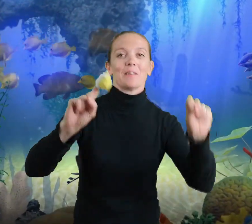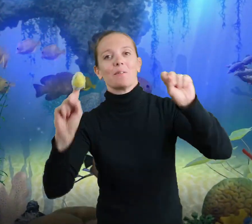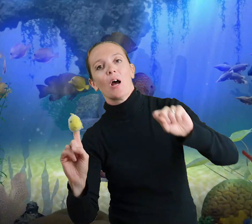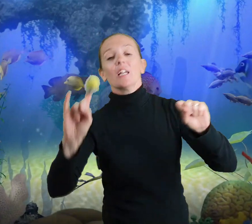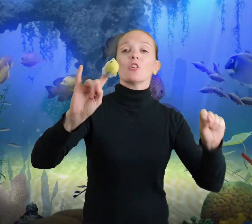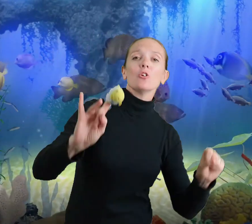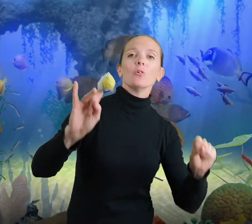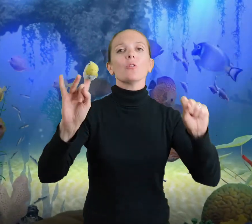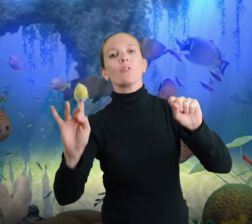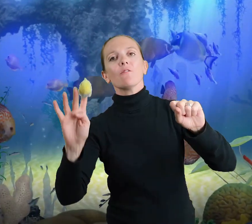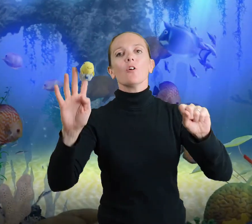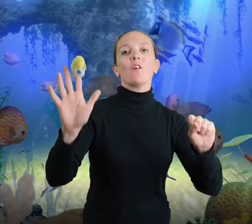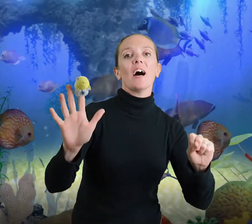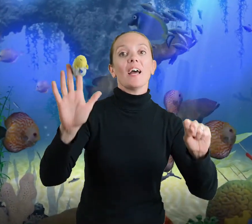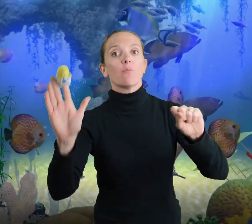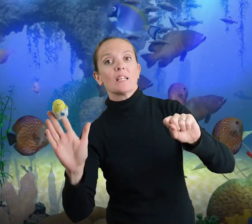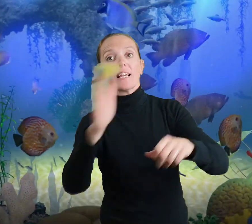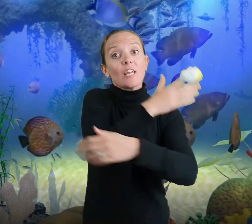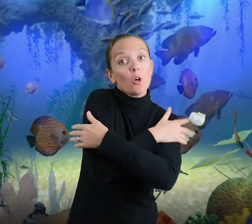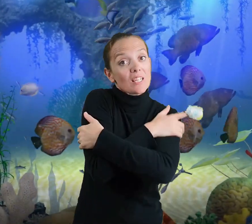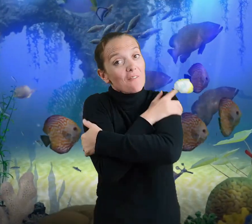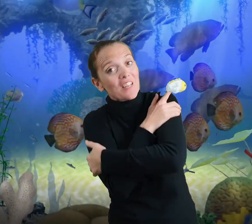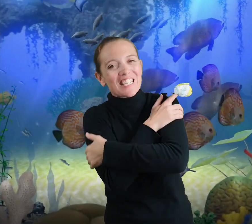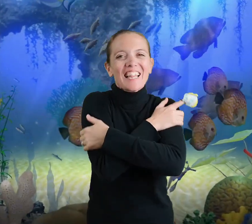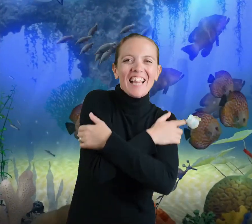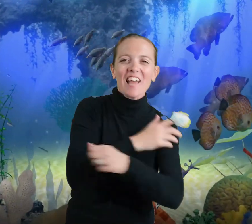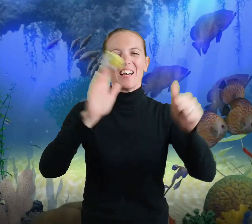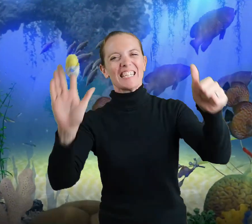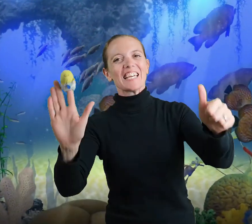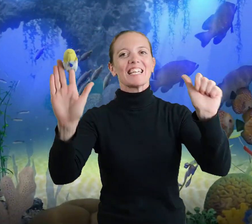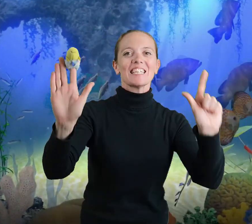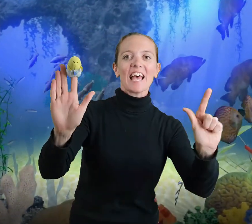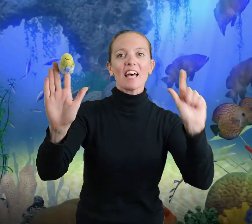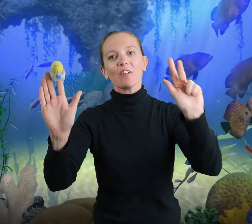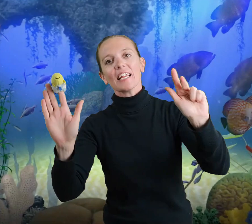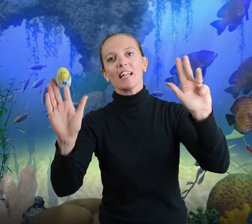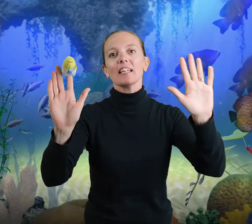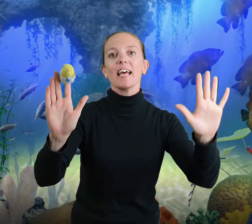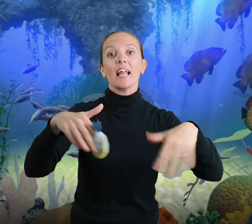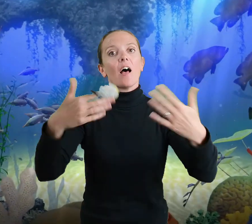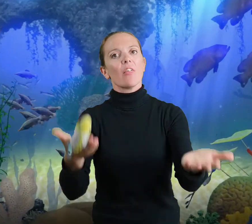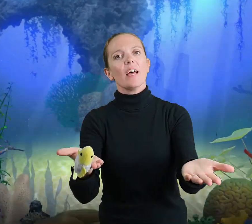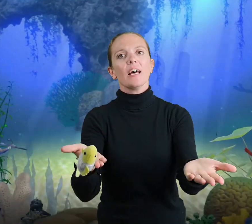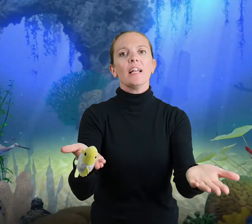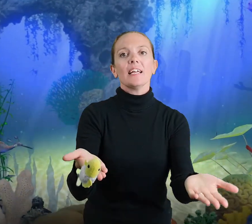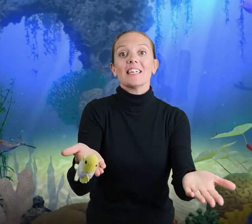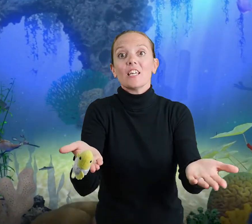One, two, three, four, five. Once I caught a fish alive. Six, seven, eight, nine, ten. Then I let it